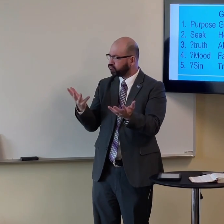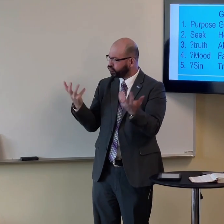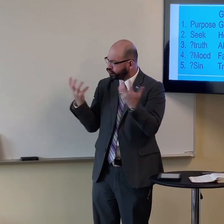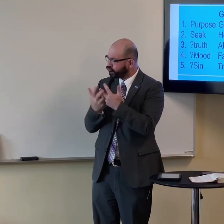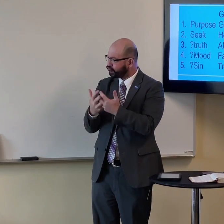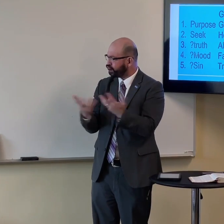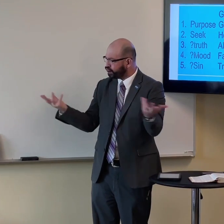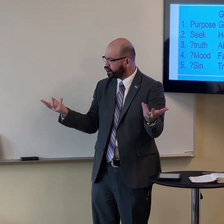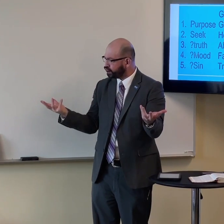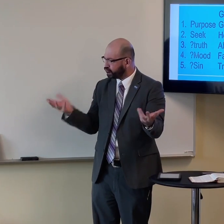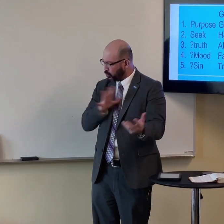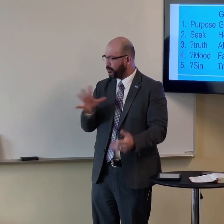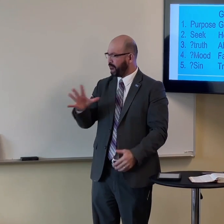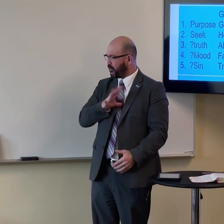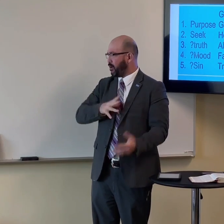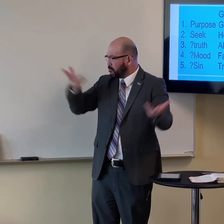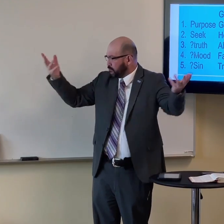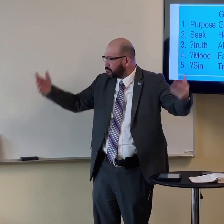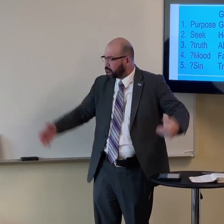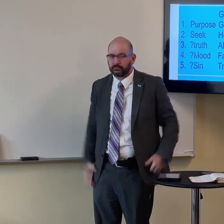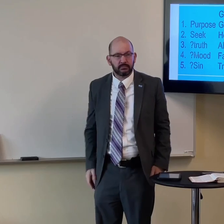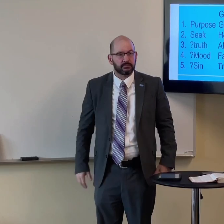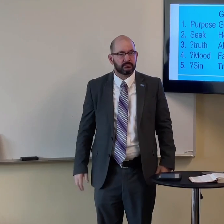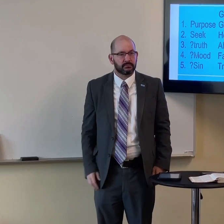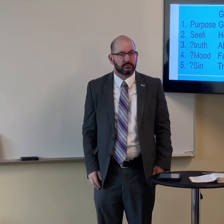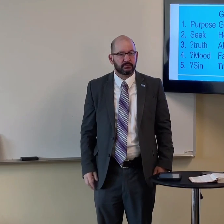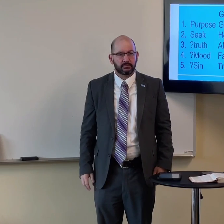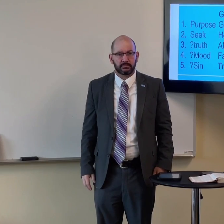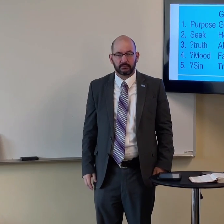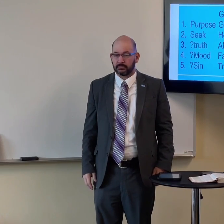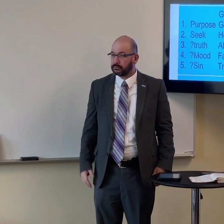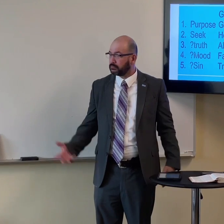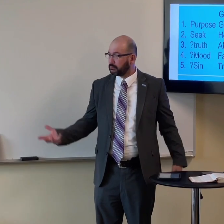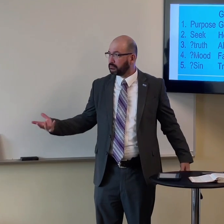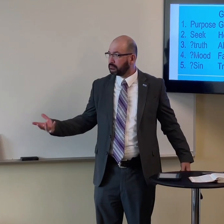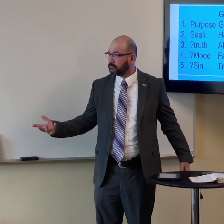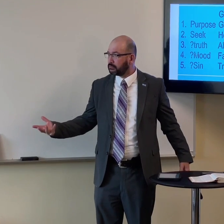my feelings will follow. So, you see the difference?